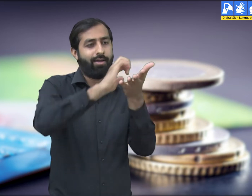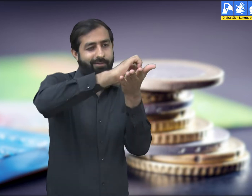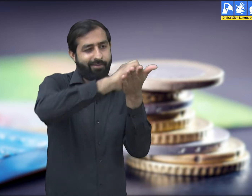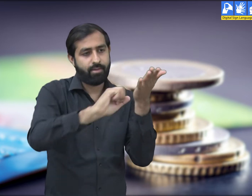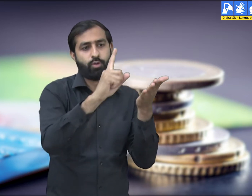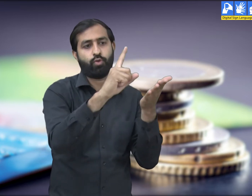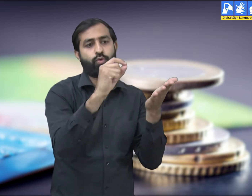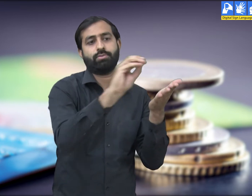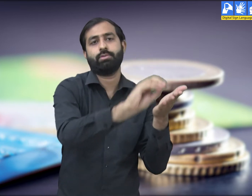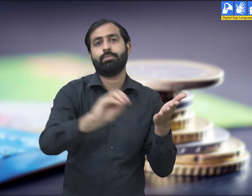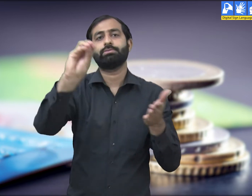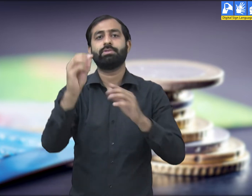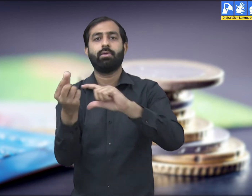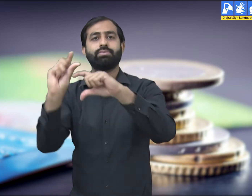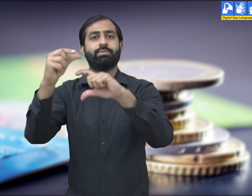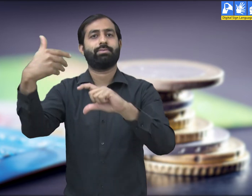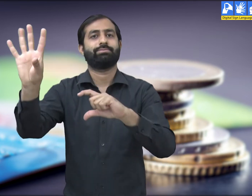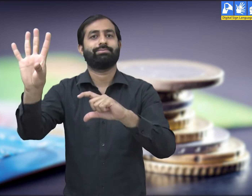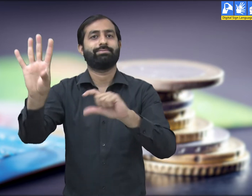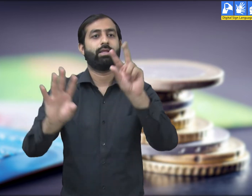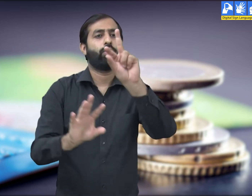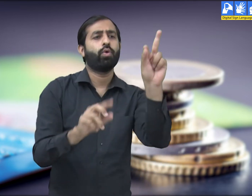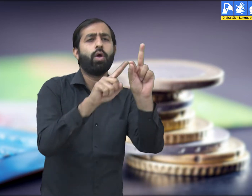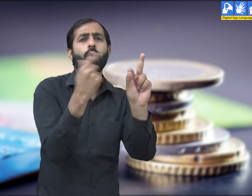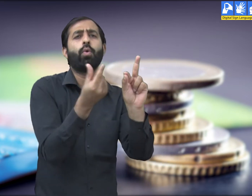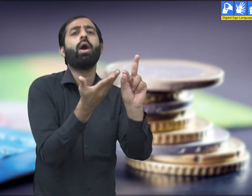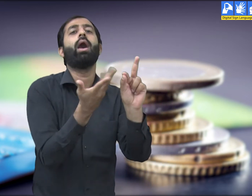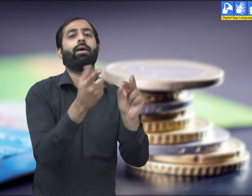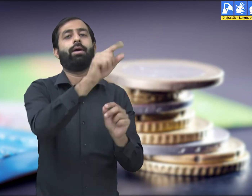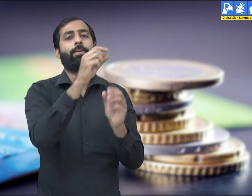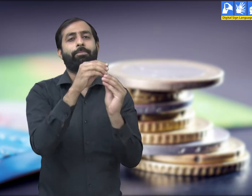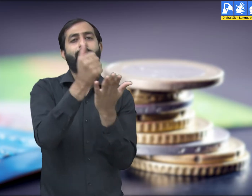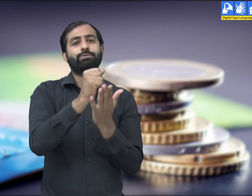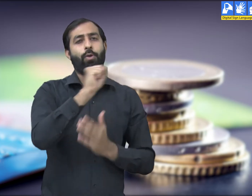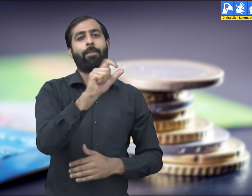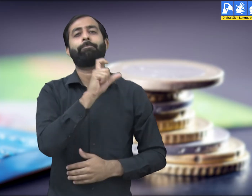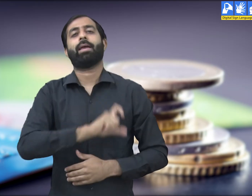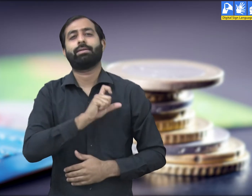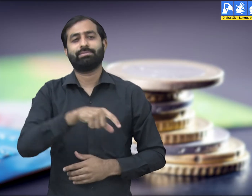charged from borrowers and what is paid to depositors is the bank's main source of income.